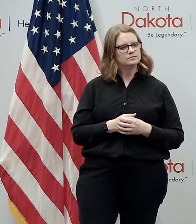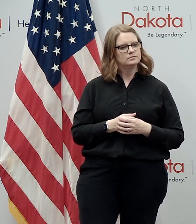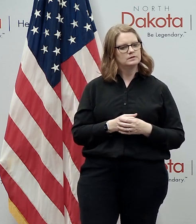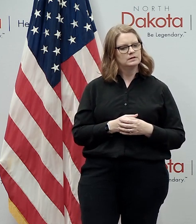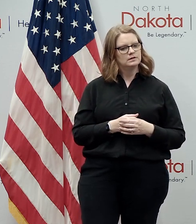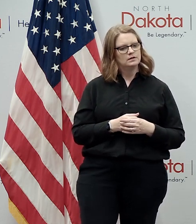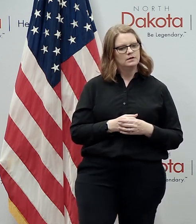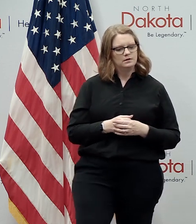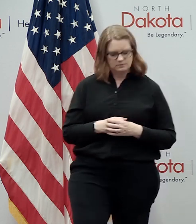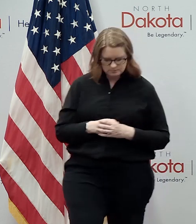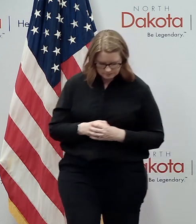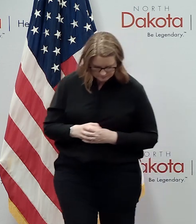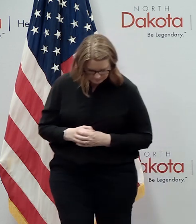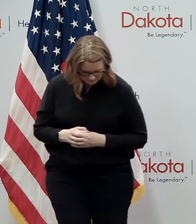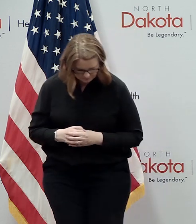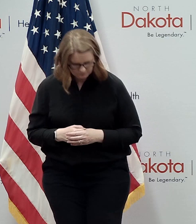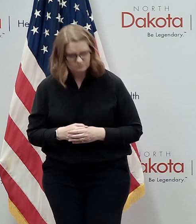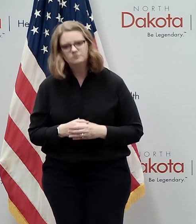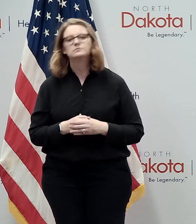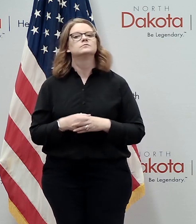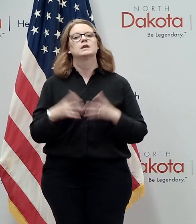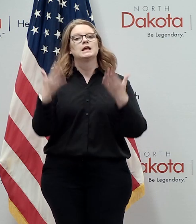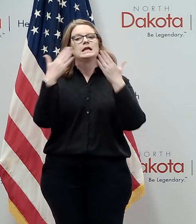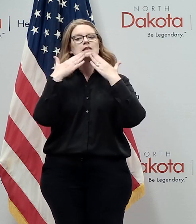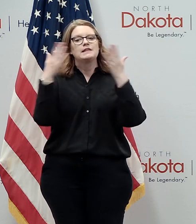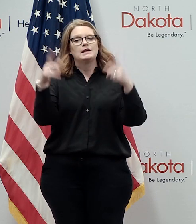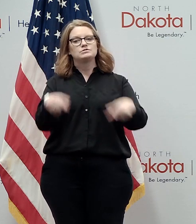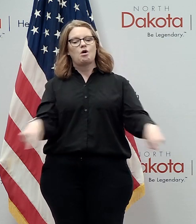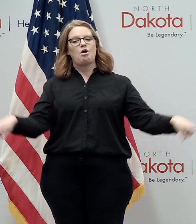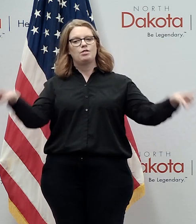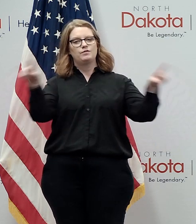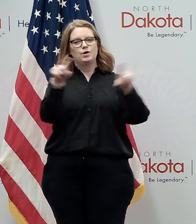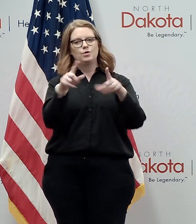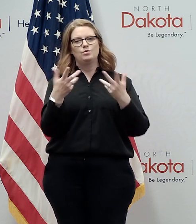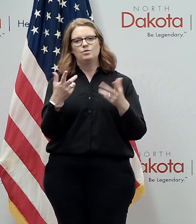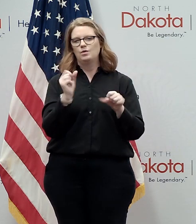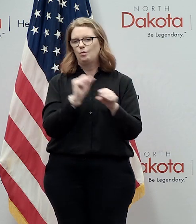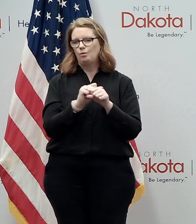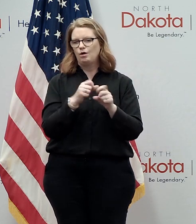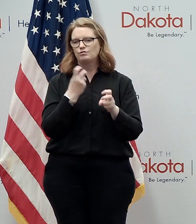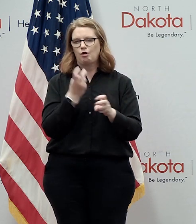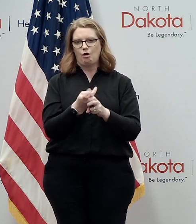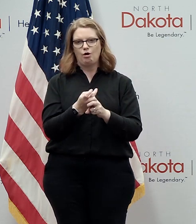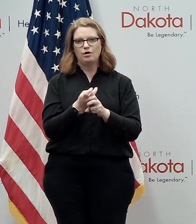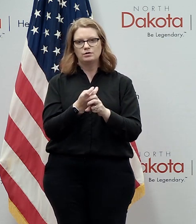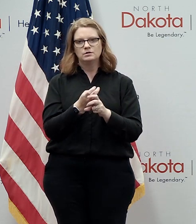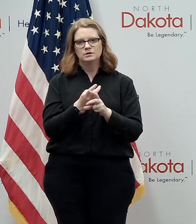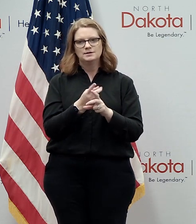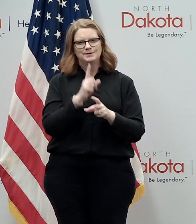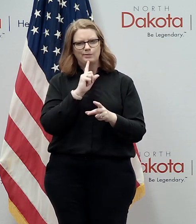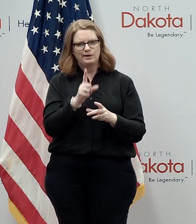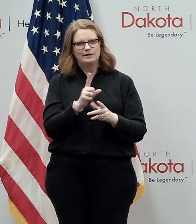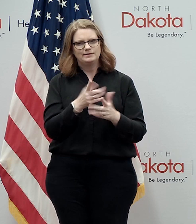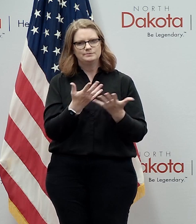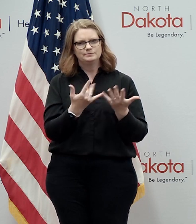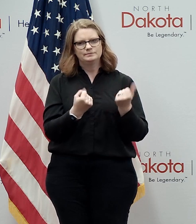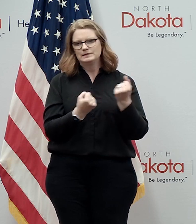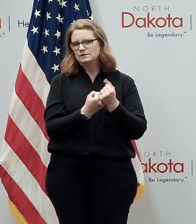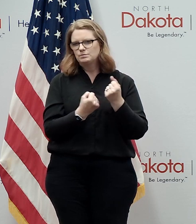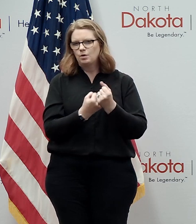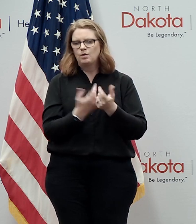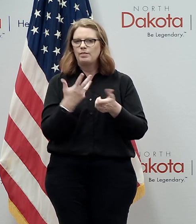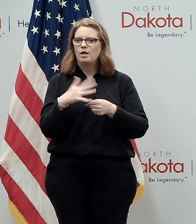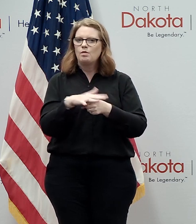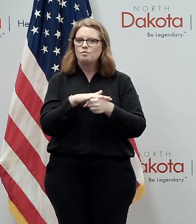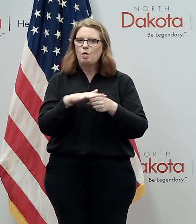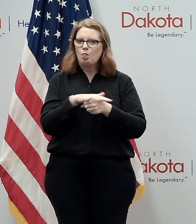again by uh thanking uh all of those individuals who worked hard uh to support uh the local election